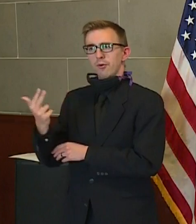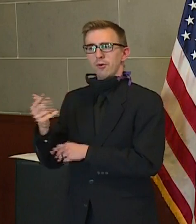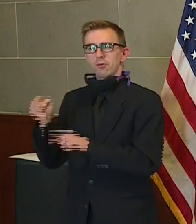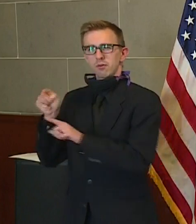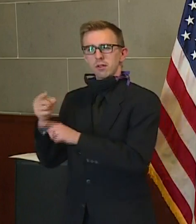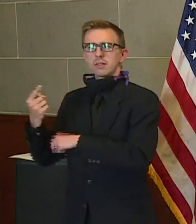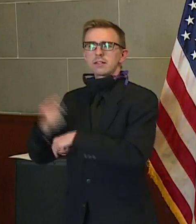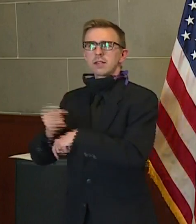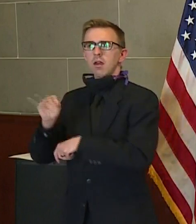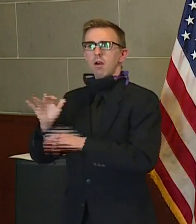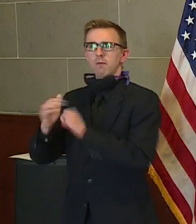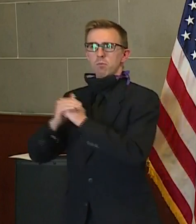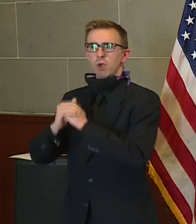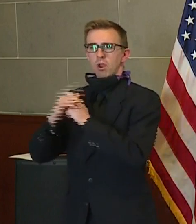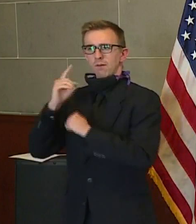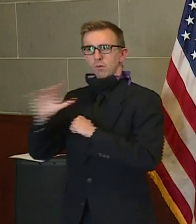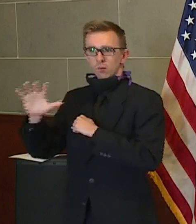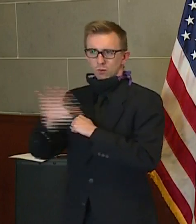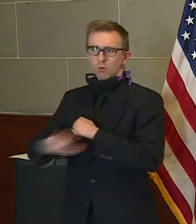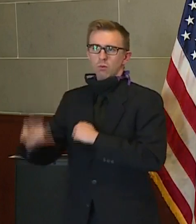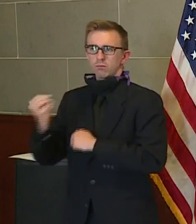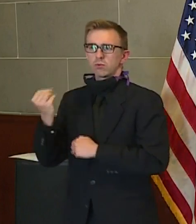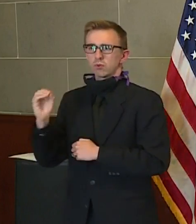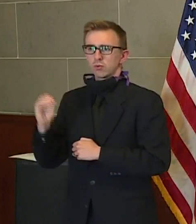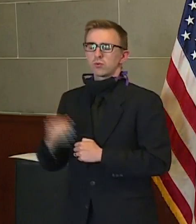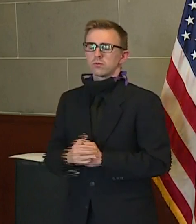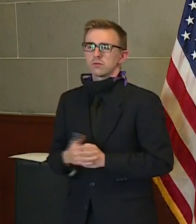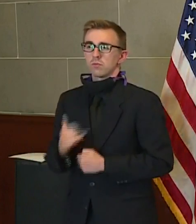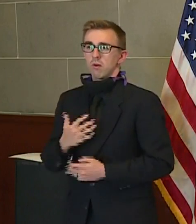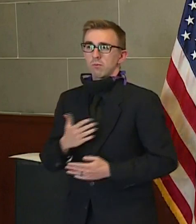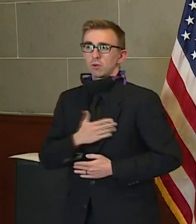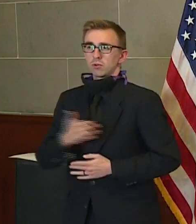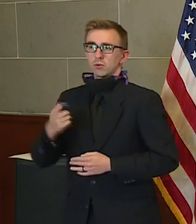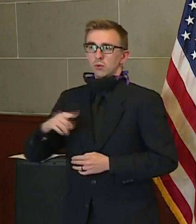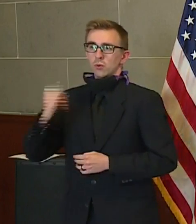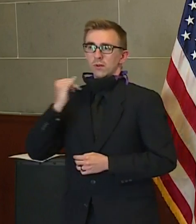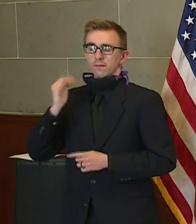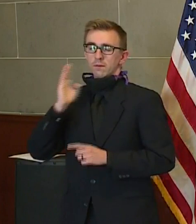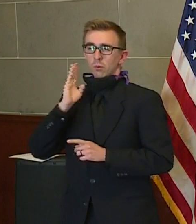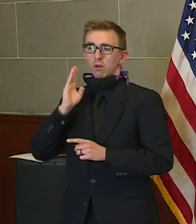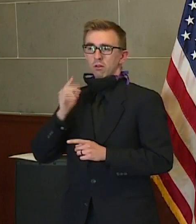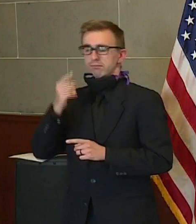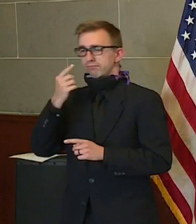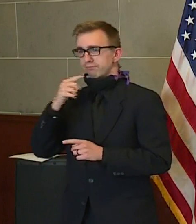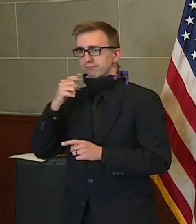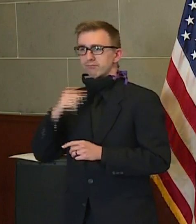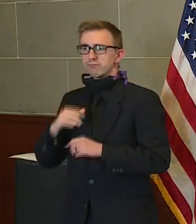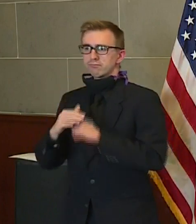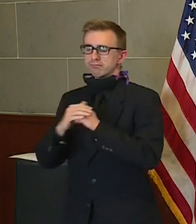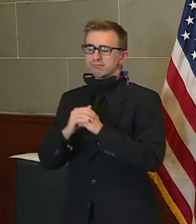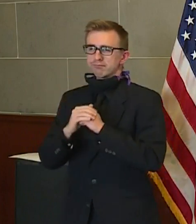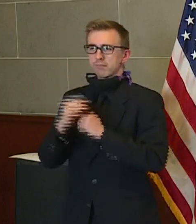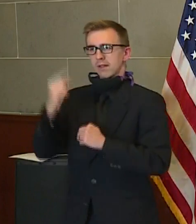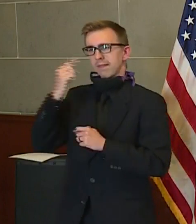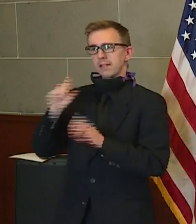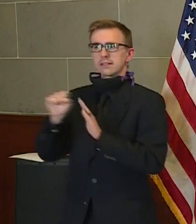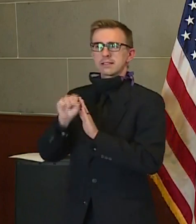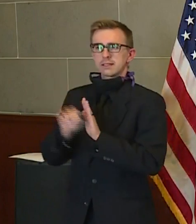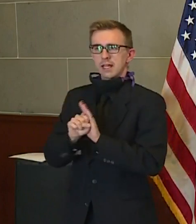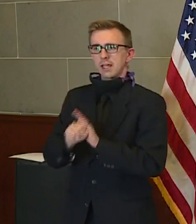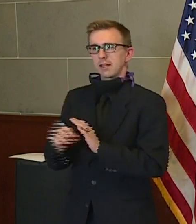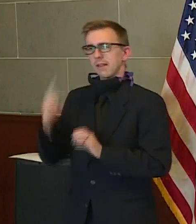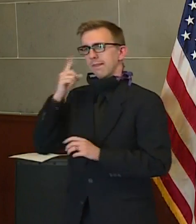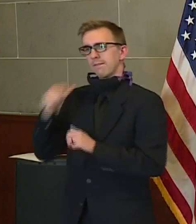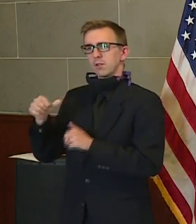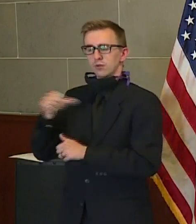prayer for our entire state. So I would appreciate everybody if they would take the time to pray for our state, to pray for each